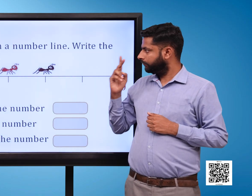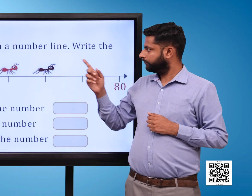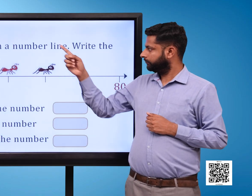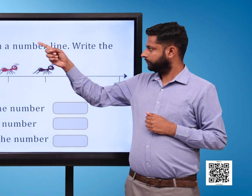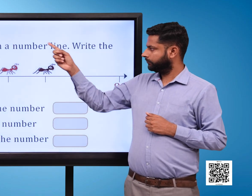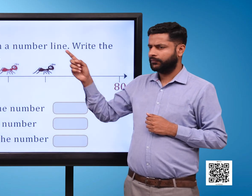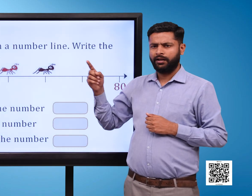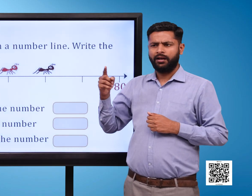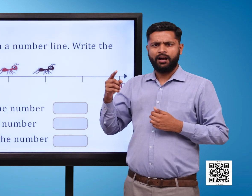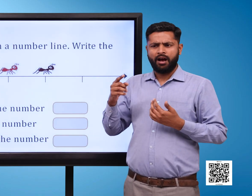Guess my place